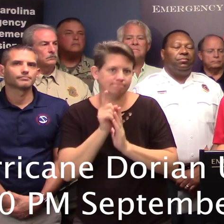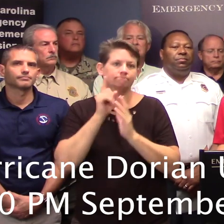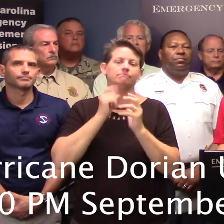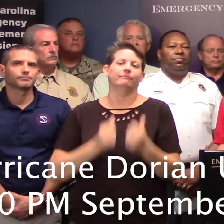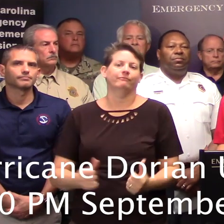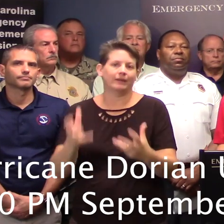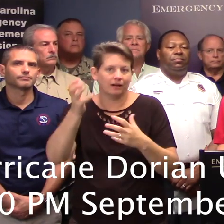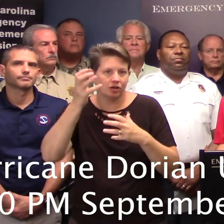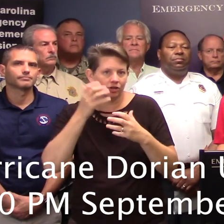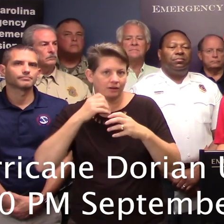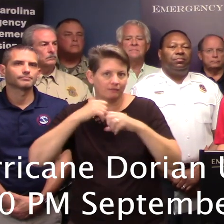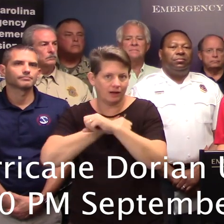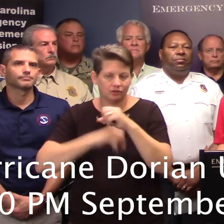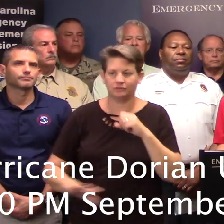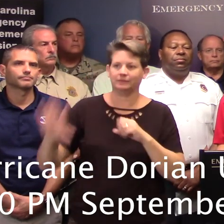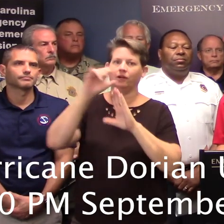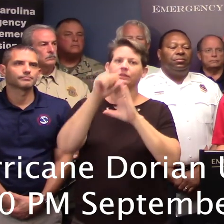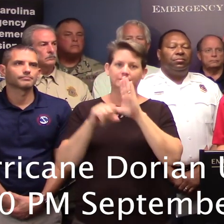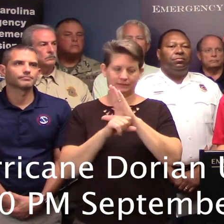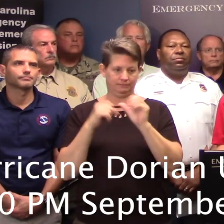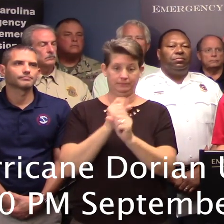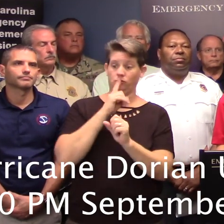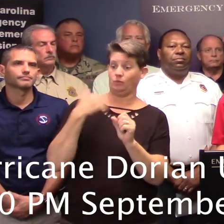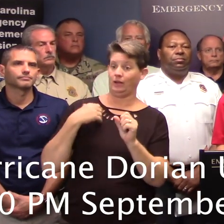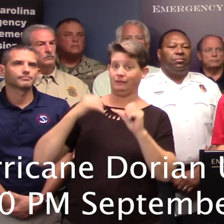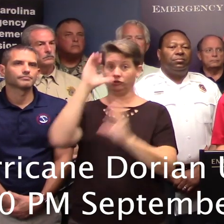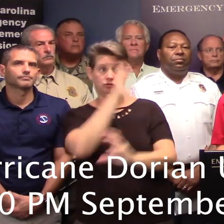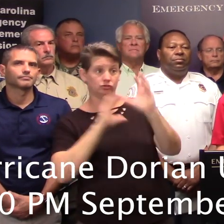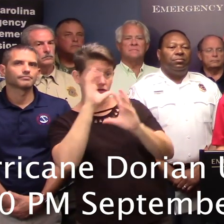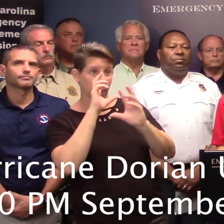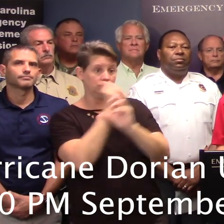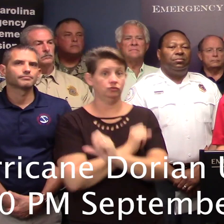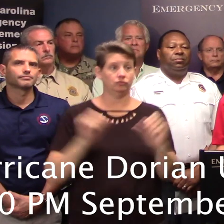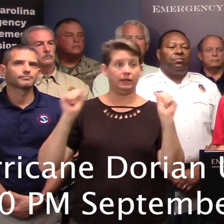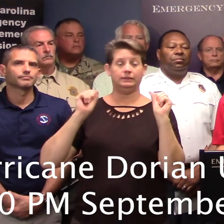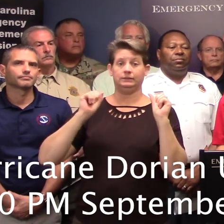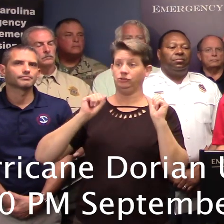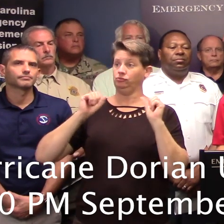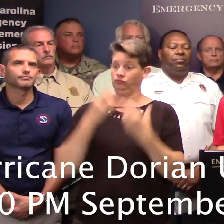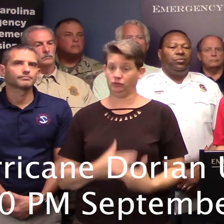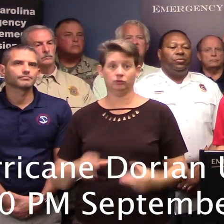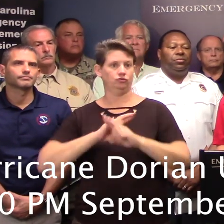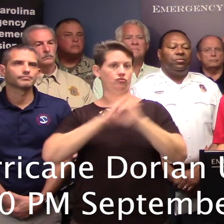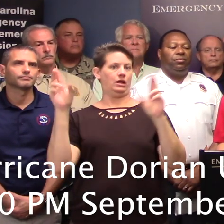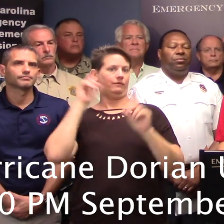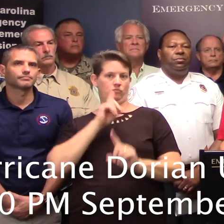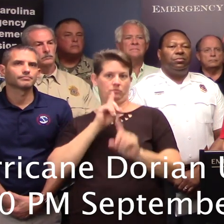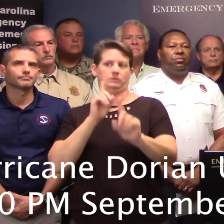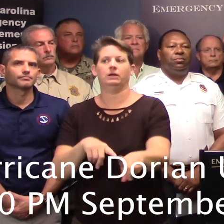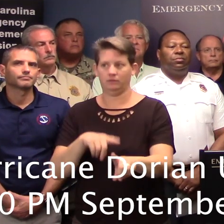across our state to make sure that we have all search and rescue assets and resources that we'll need to respond to this storm.